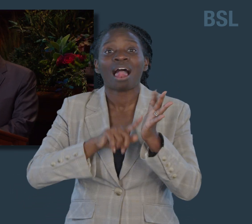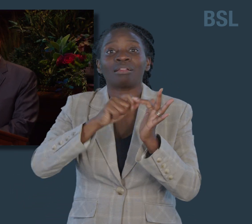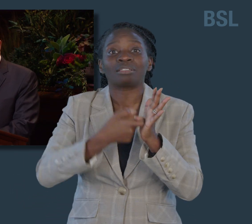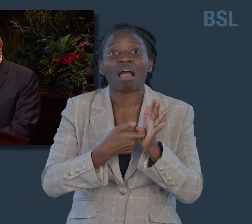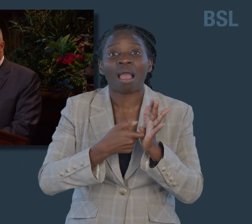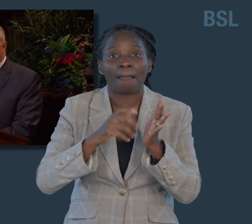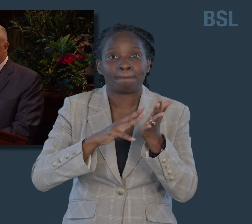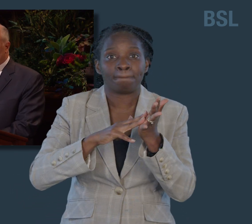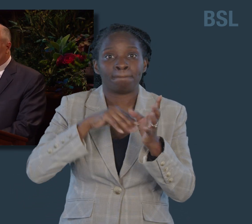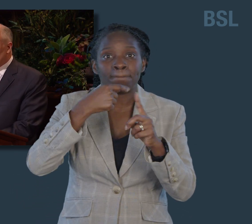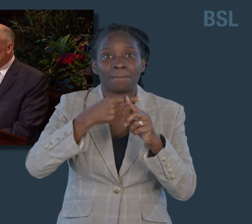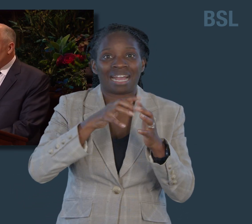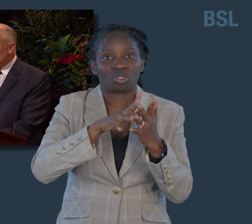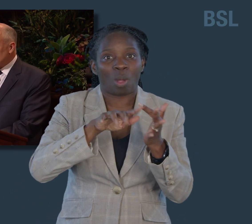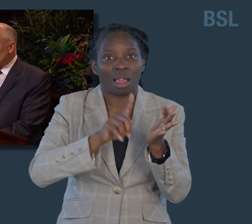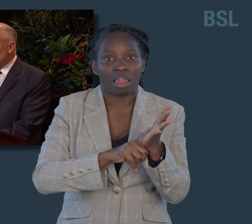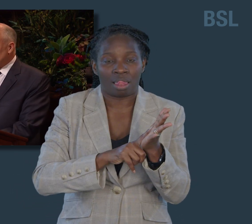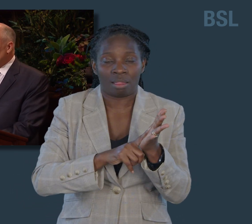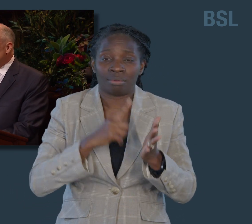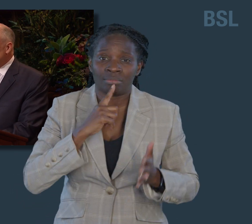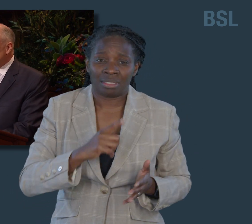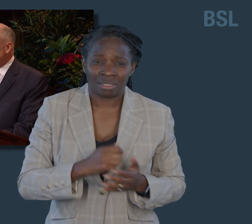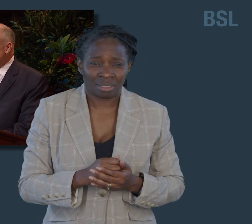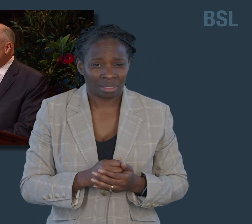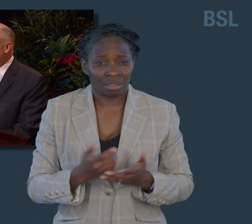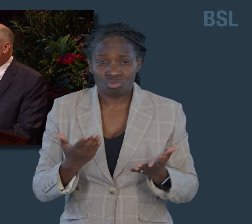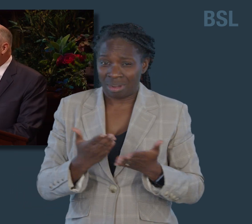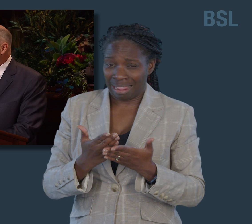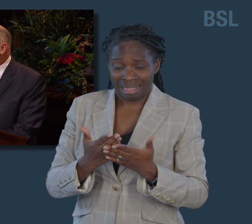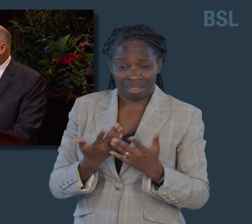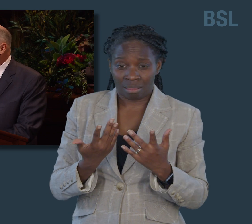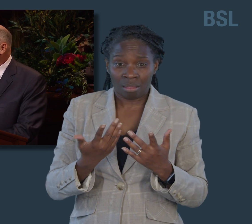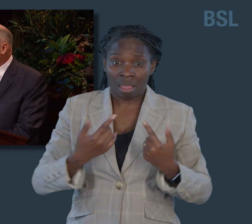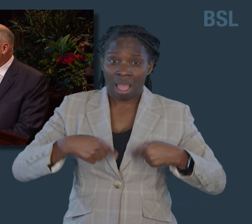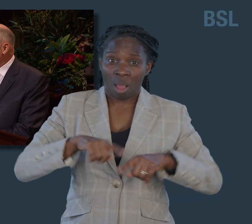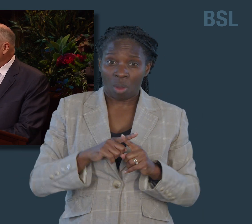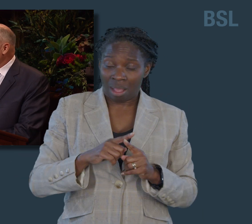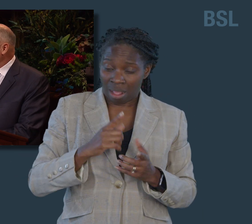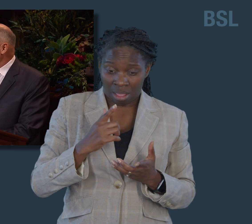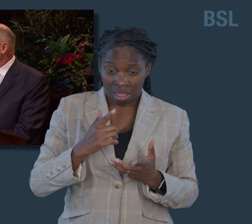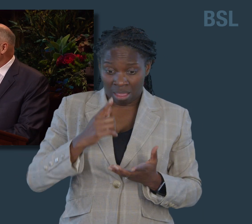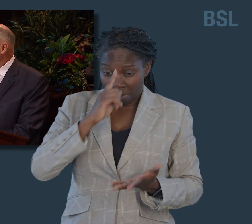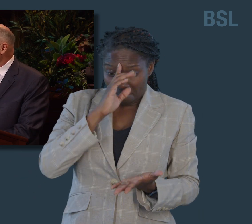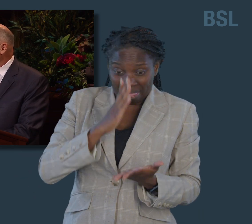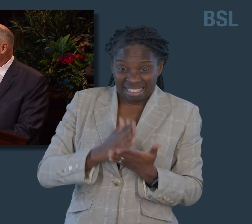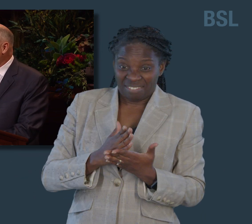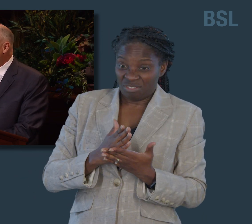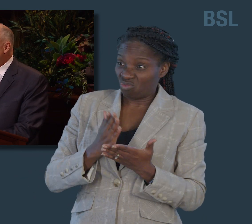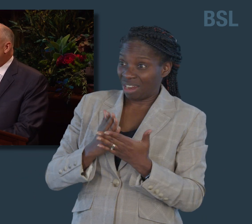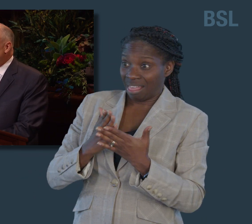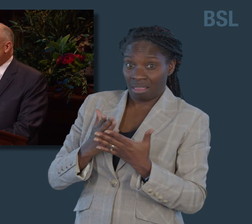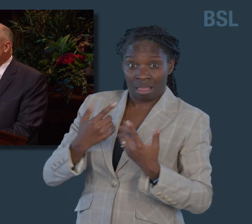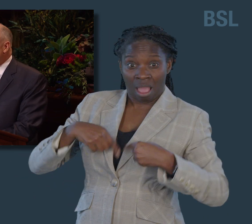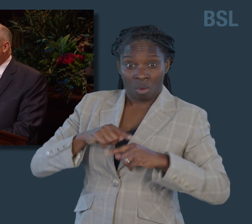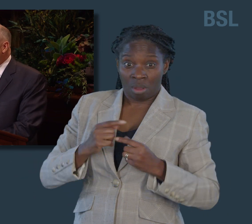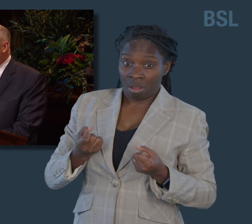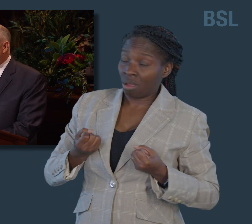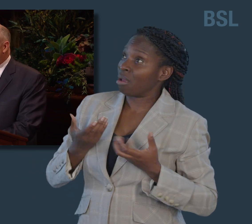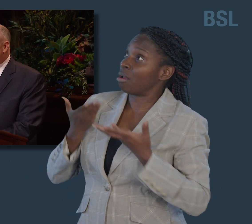submission of one's will is really the only uniquely personal thing we have to place on God's altar. No wonder King Benjamin